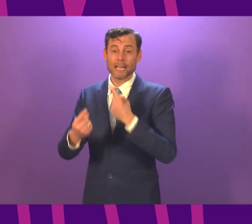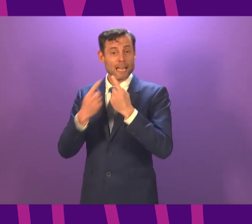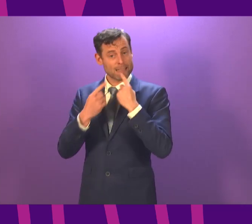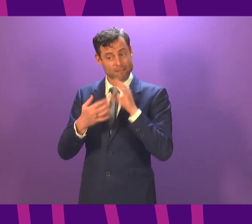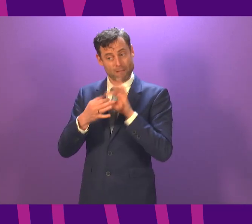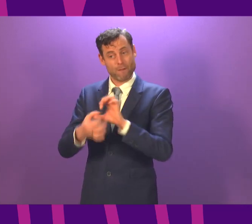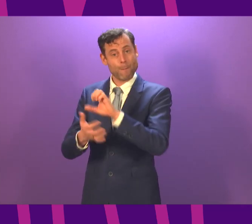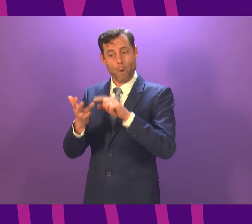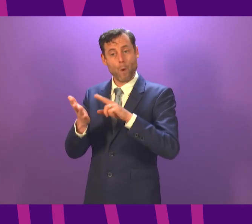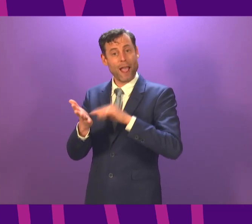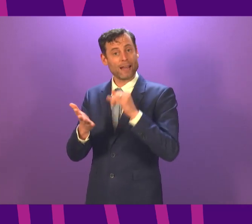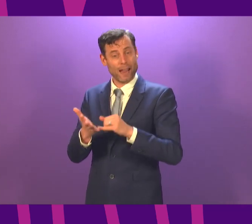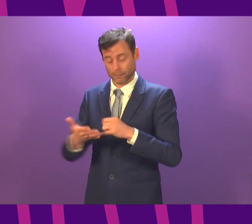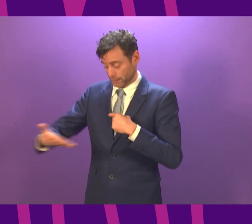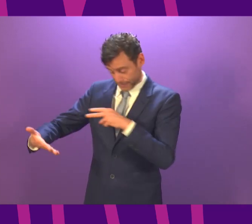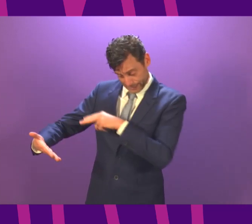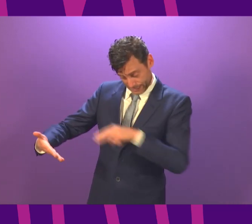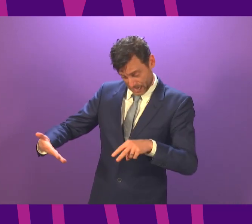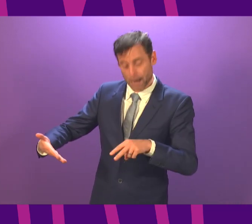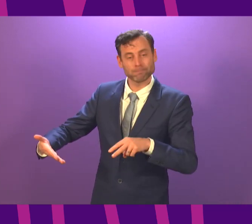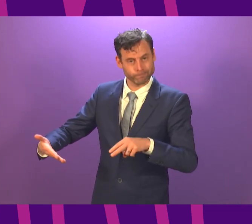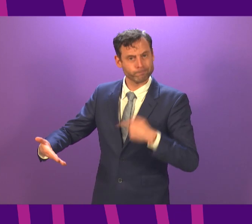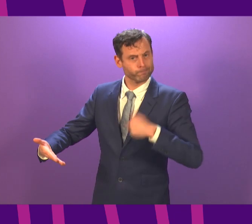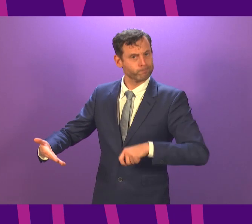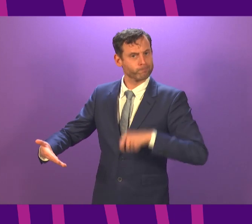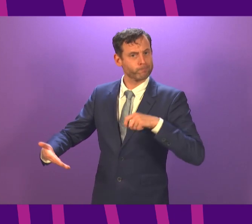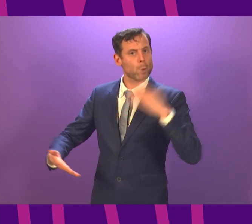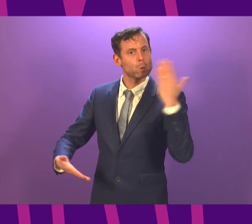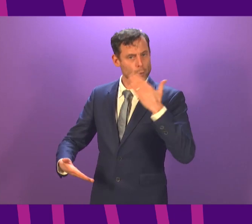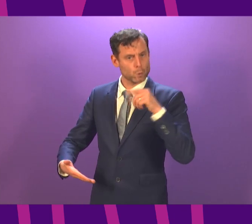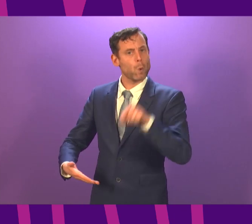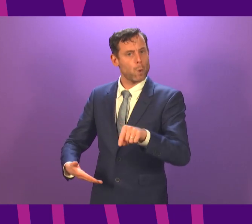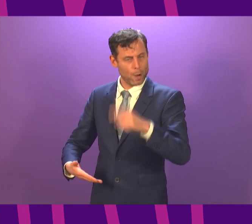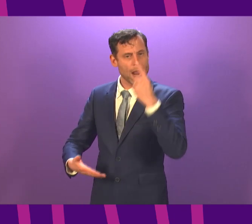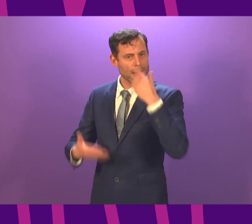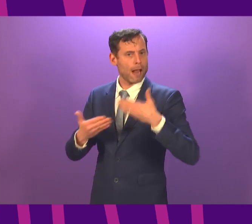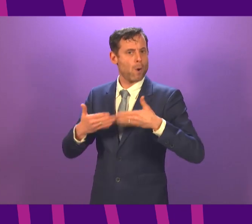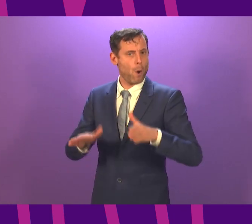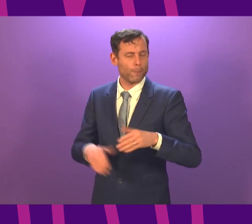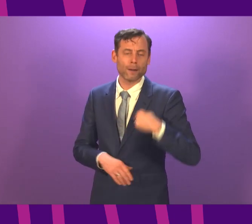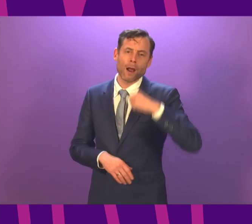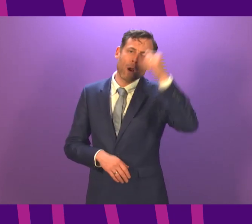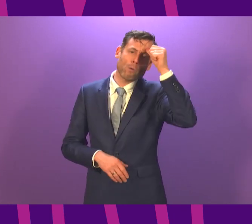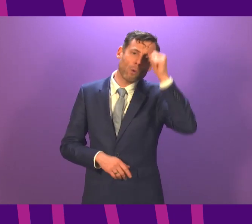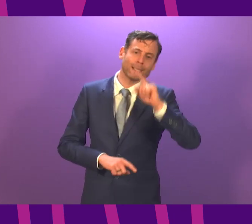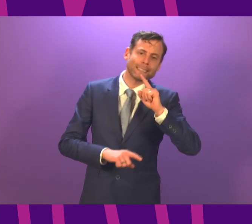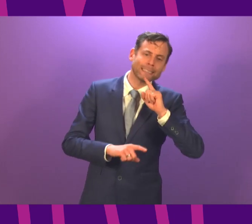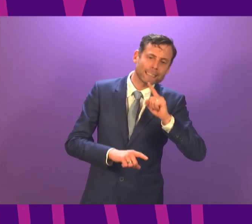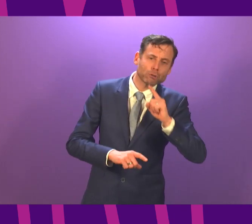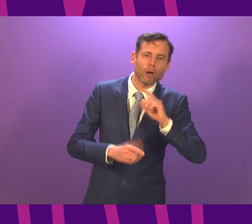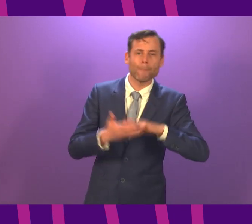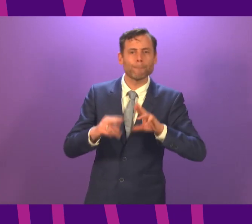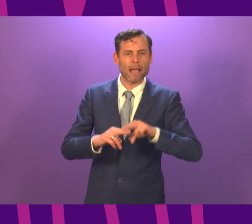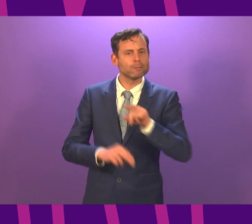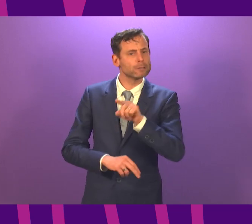schools could safely reopen. And while not all teachers, not all parents have agreed with that, I have felt able to